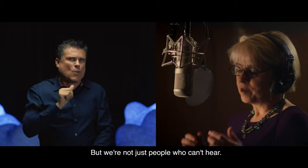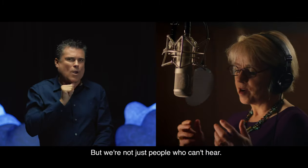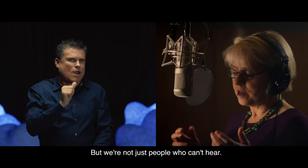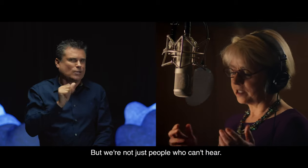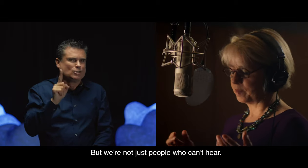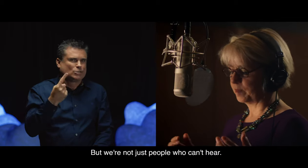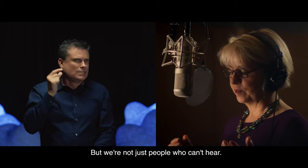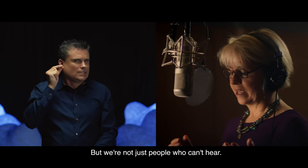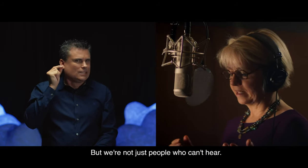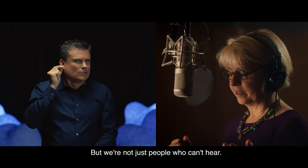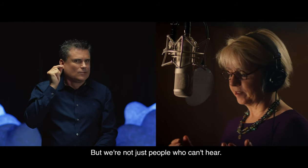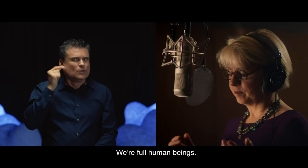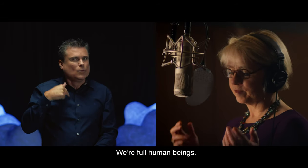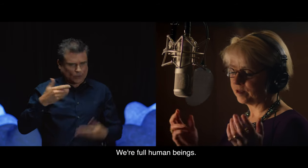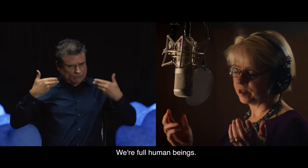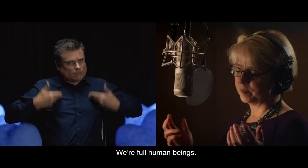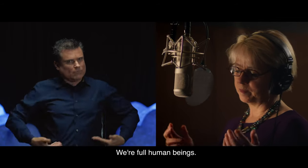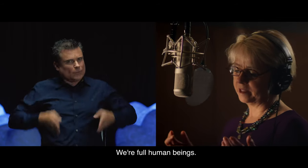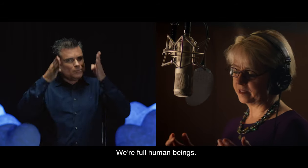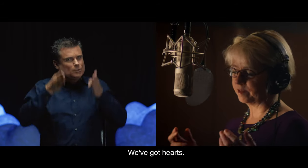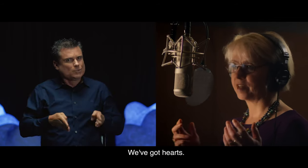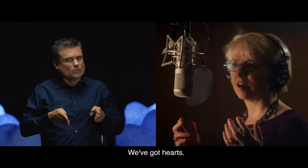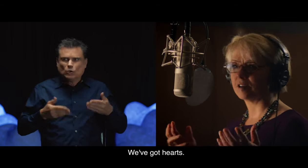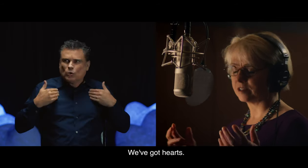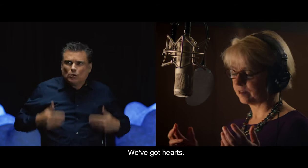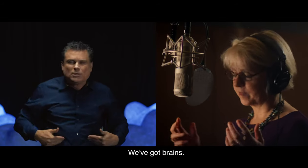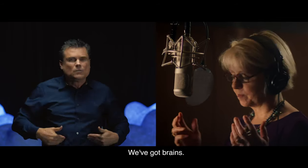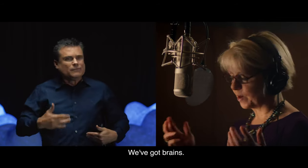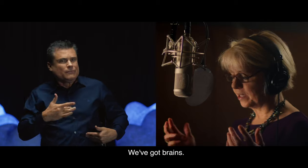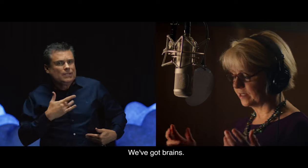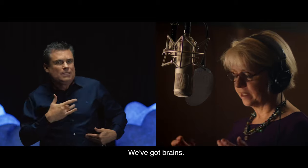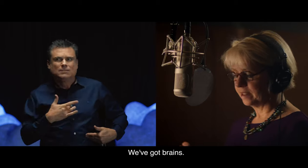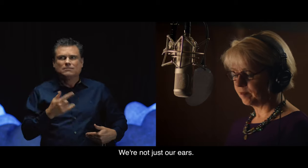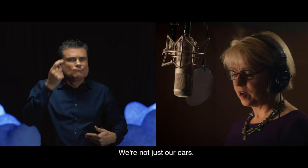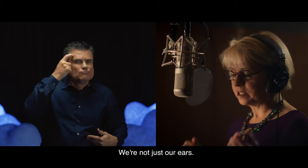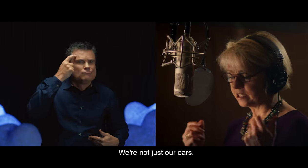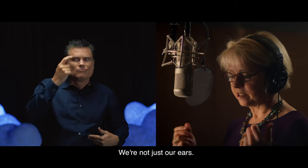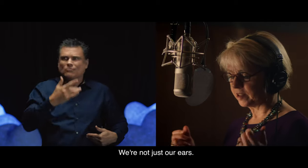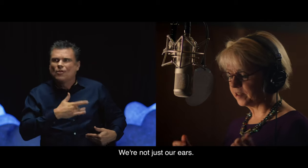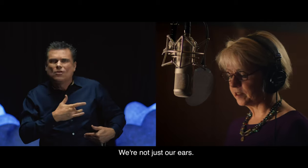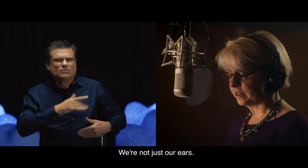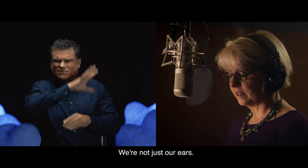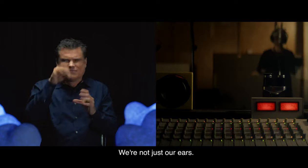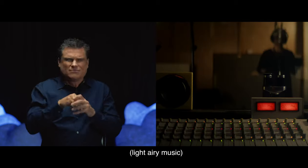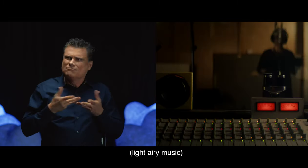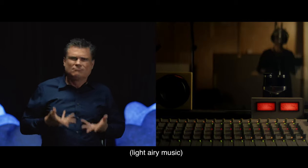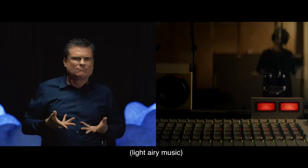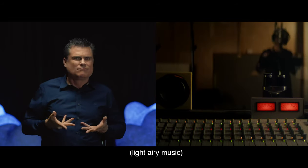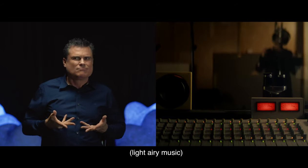But we're not just people who can't hear. We're full human beings, we've got hearts, we've got brains, we're not just our ears.